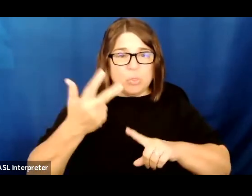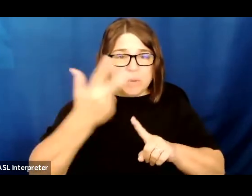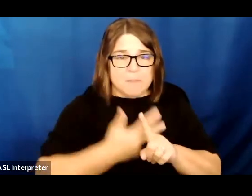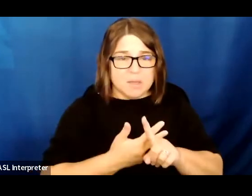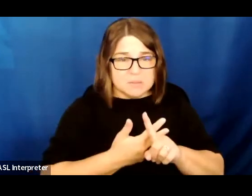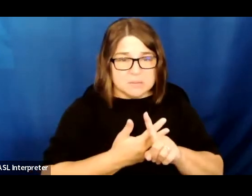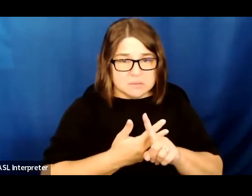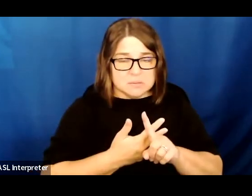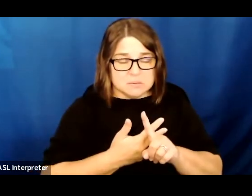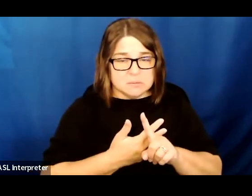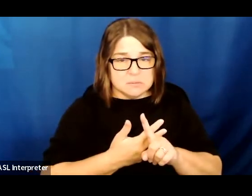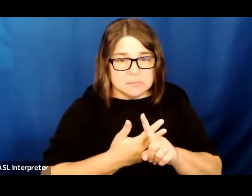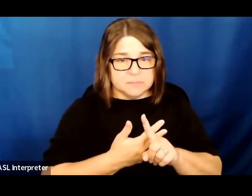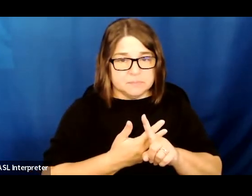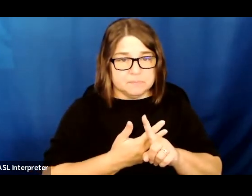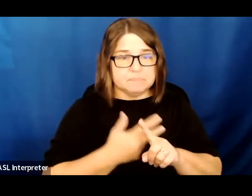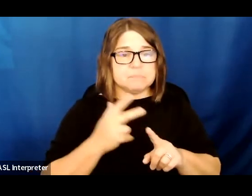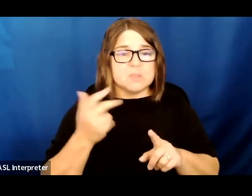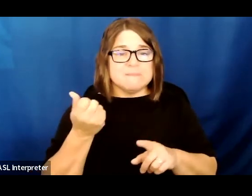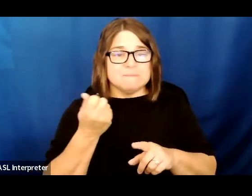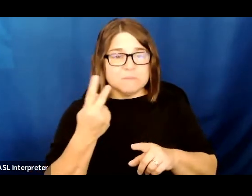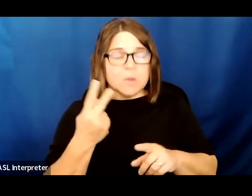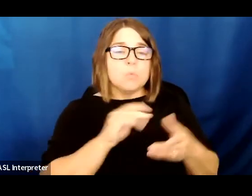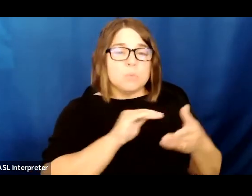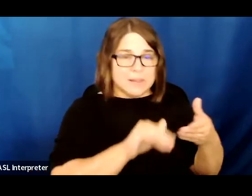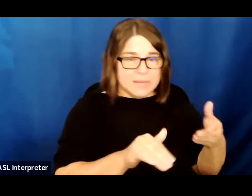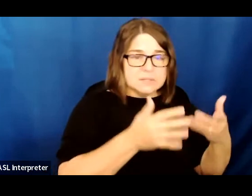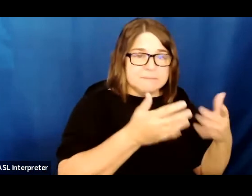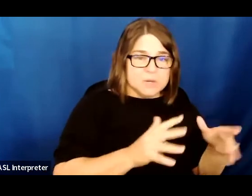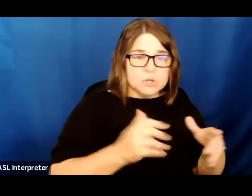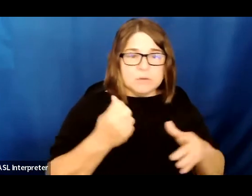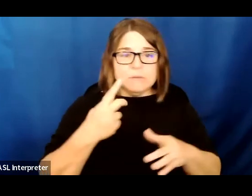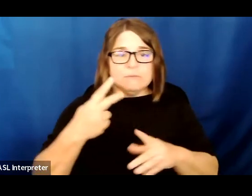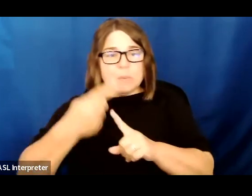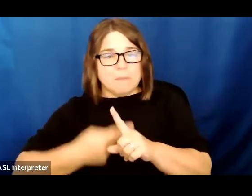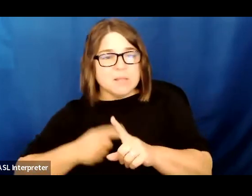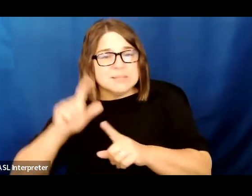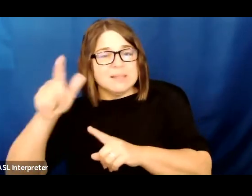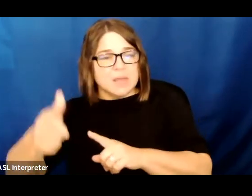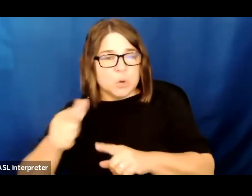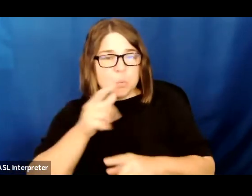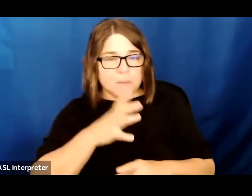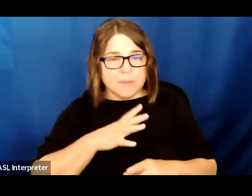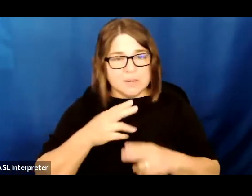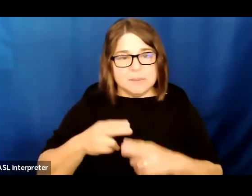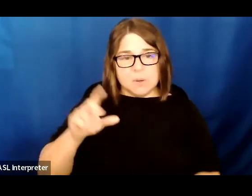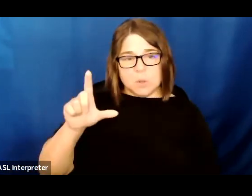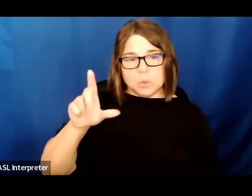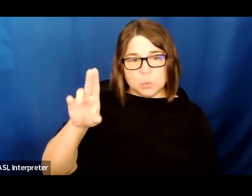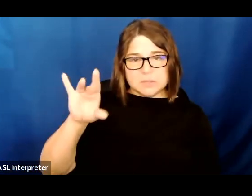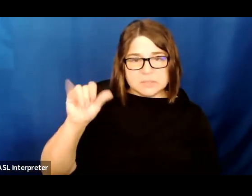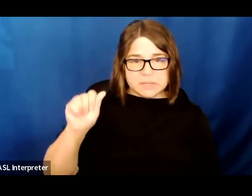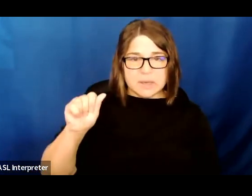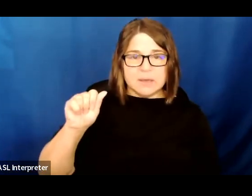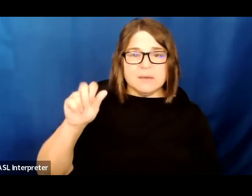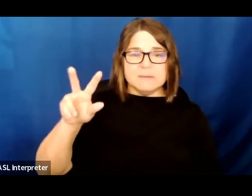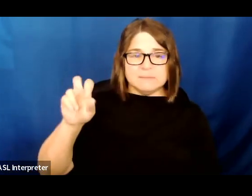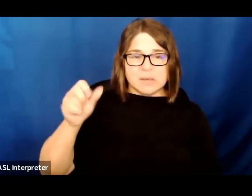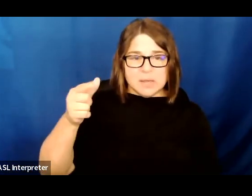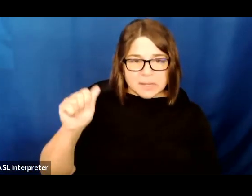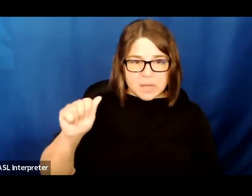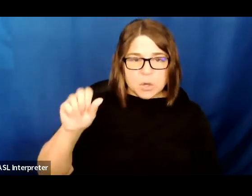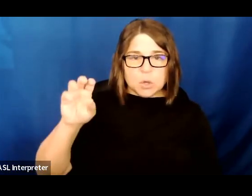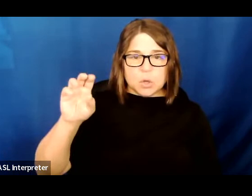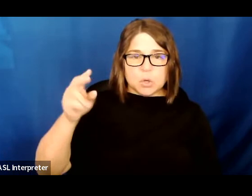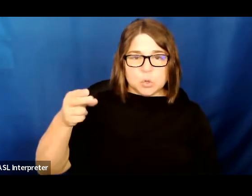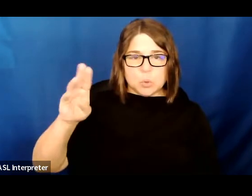few months after I was released from jail, a woman named Lucia Vega Jimenez took her